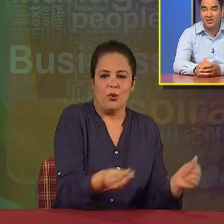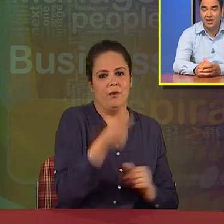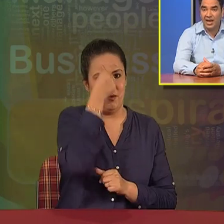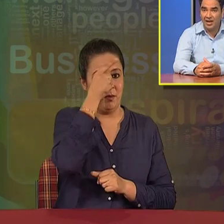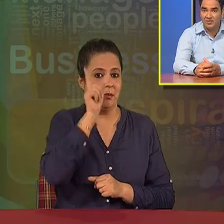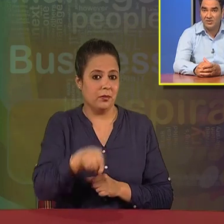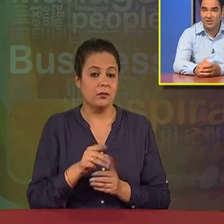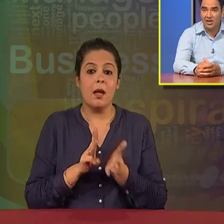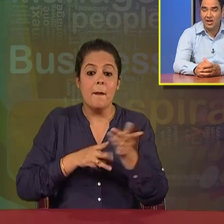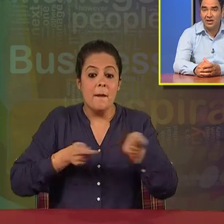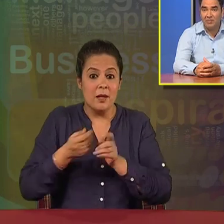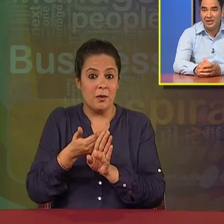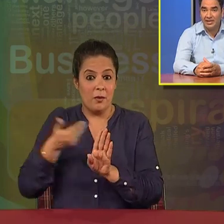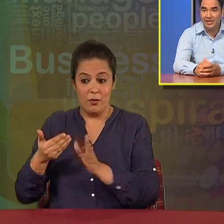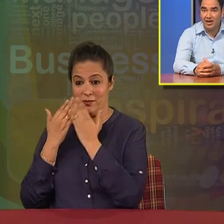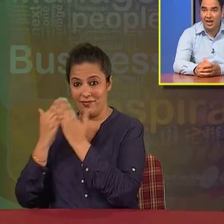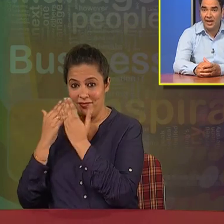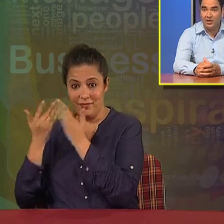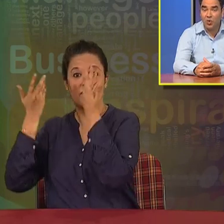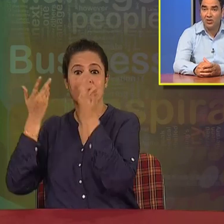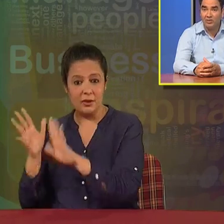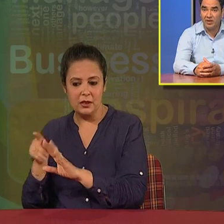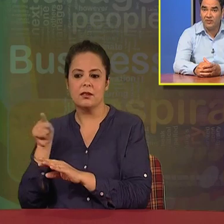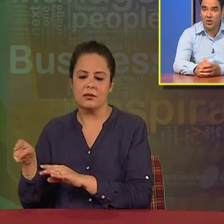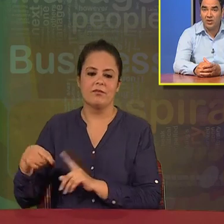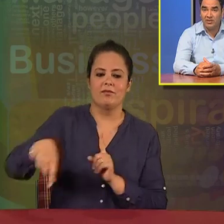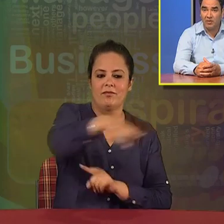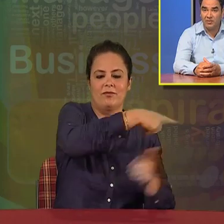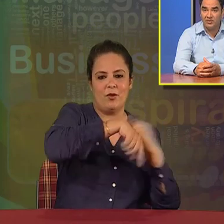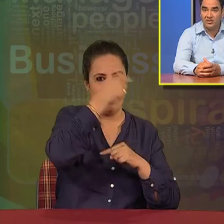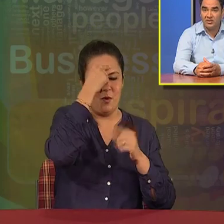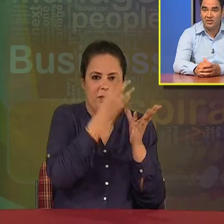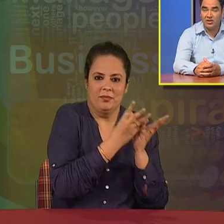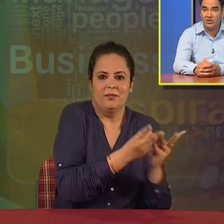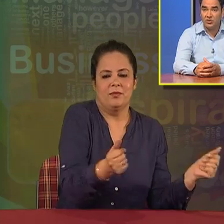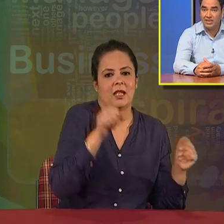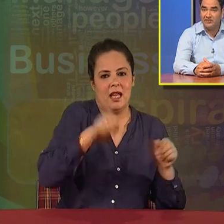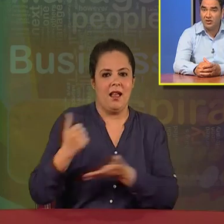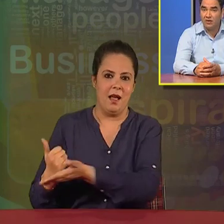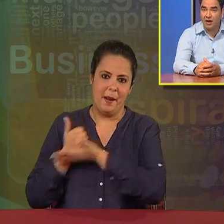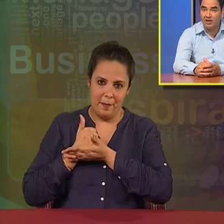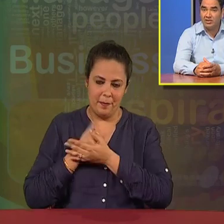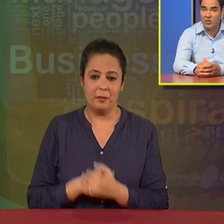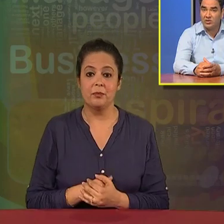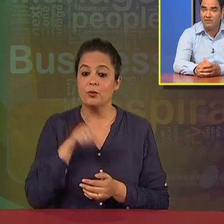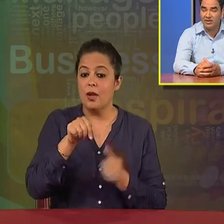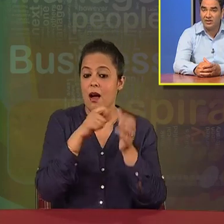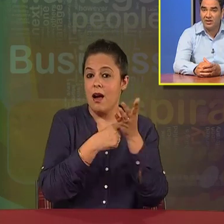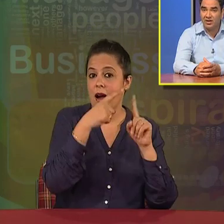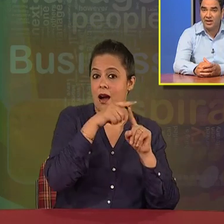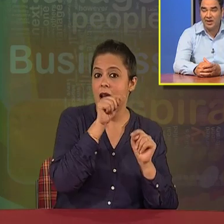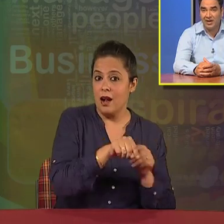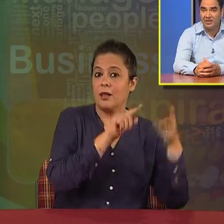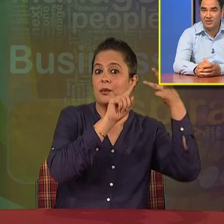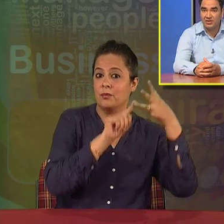management helps in completing and overcoming with all these problems. So, this feature of art is also available